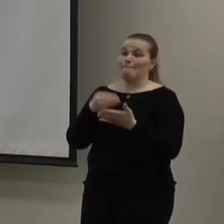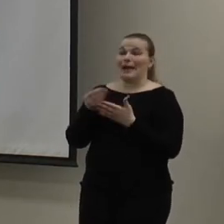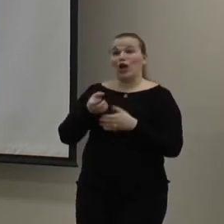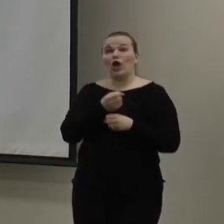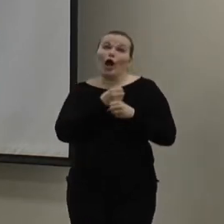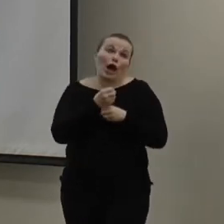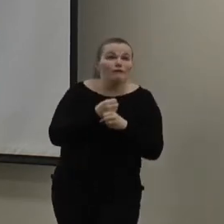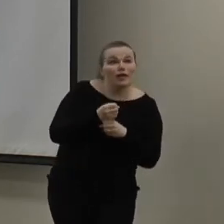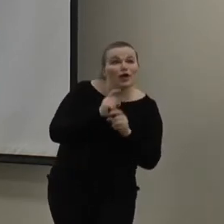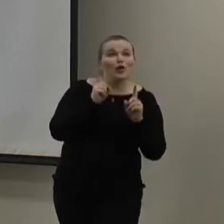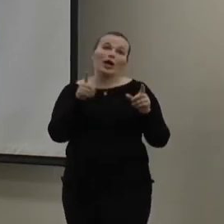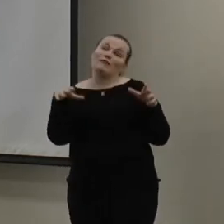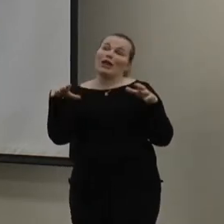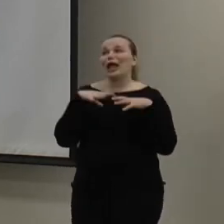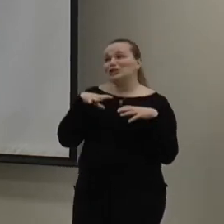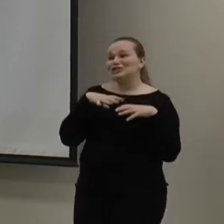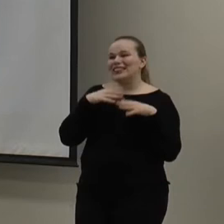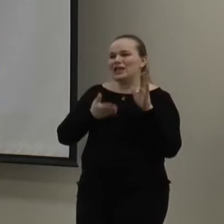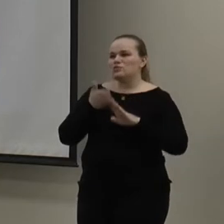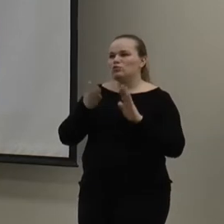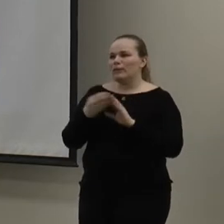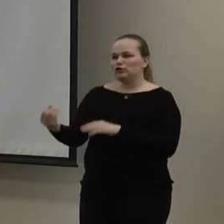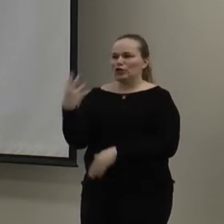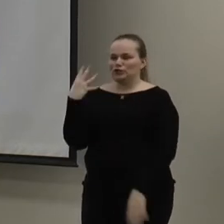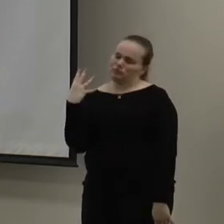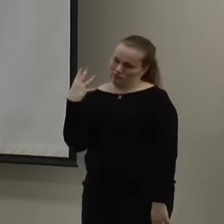or, like, going on vacation than running a projector.